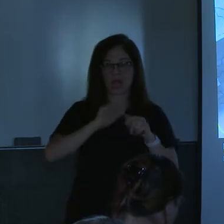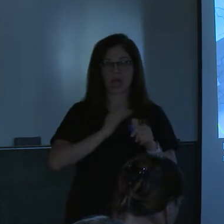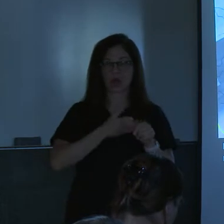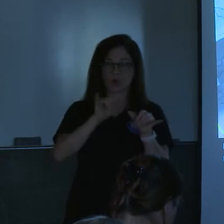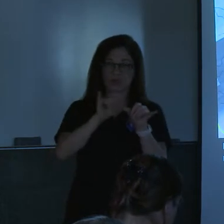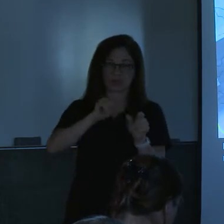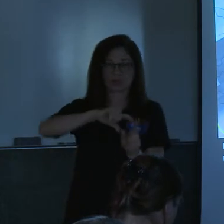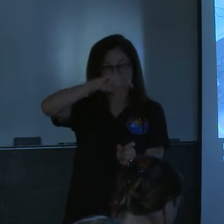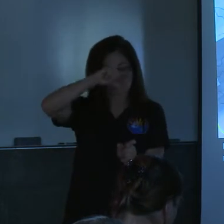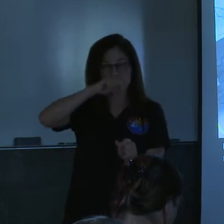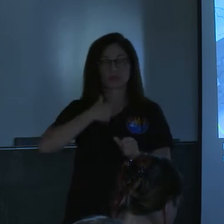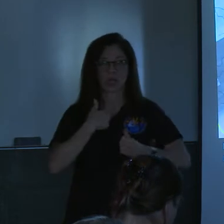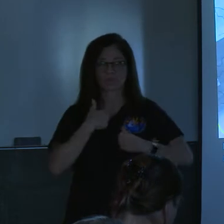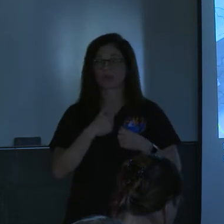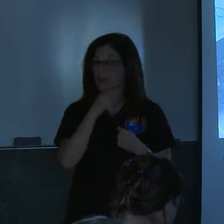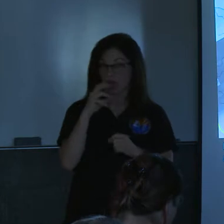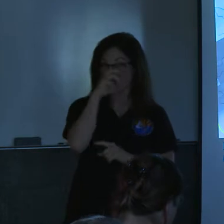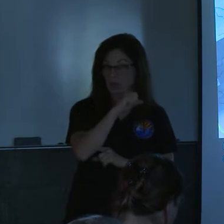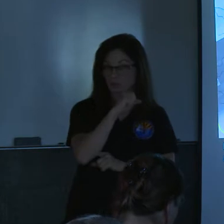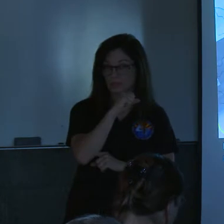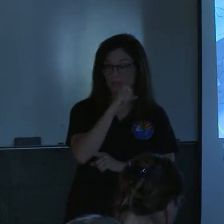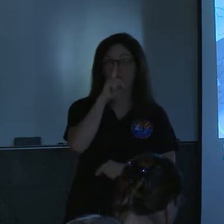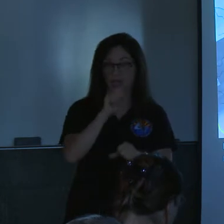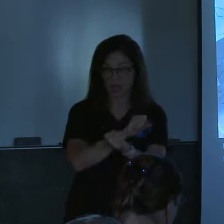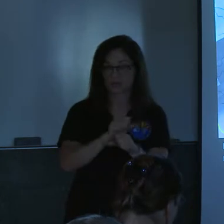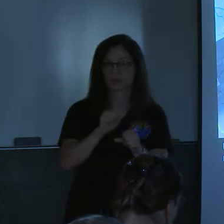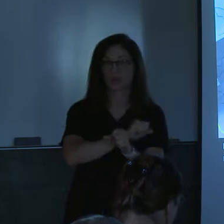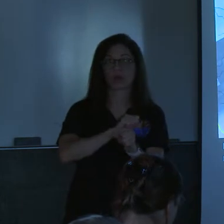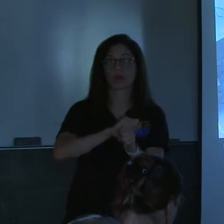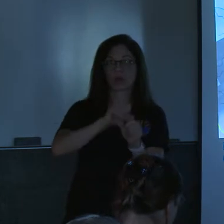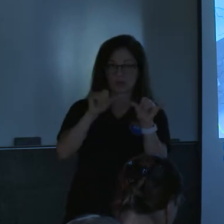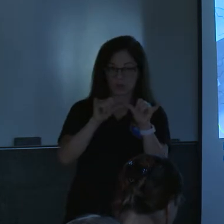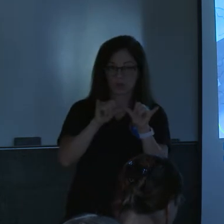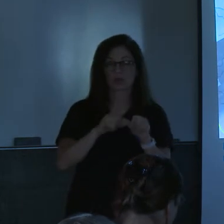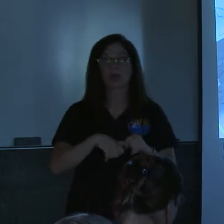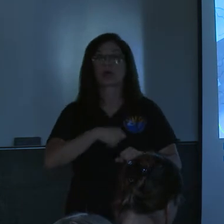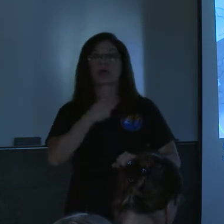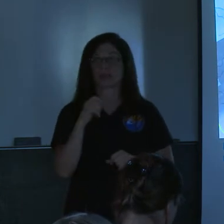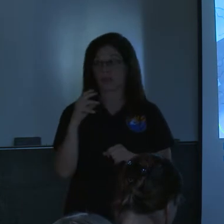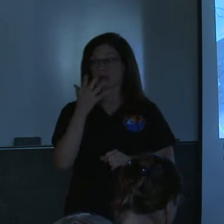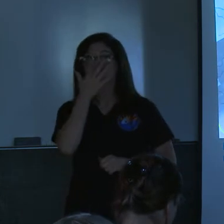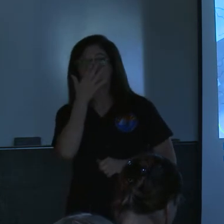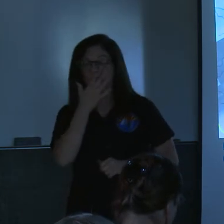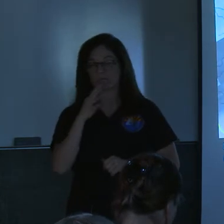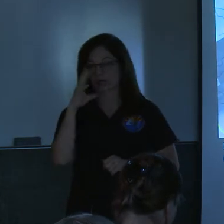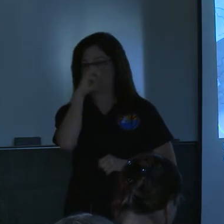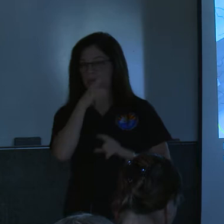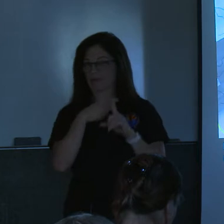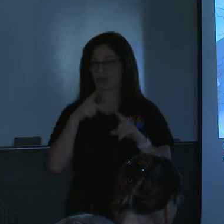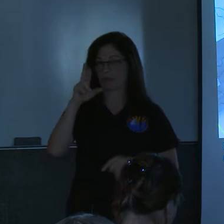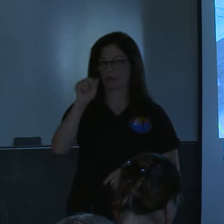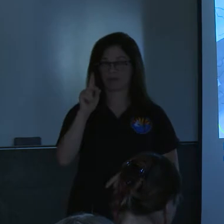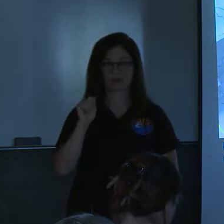have on the mountain not estimates from the radar the image which is colored is estimated from the radar to kind of